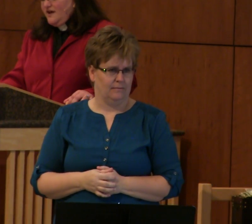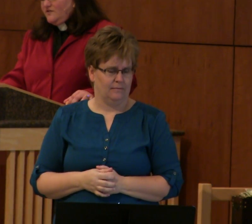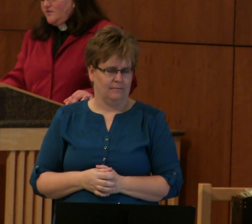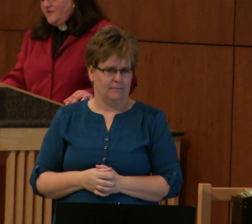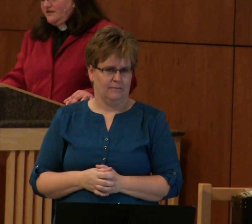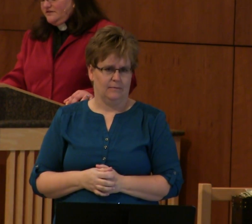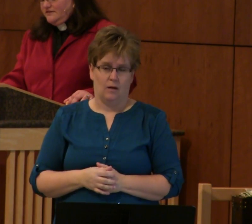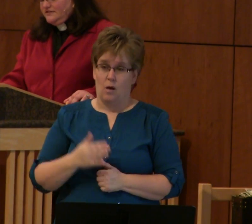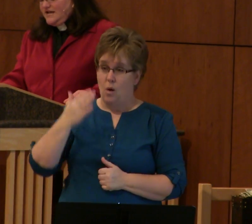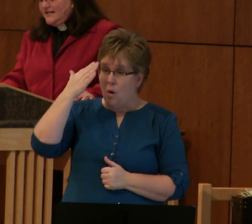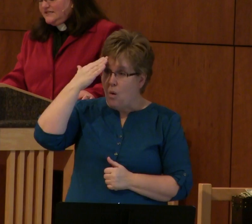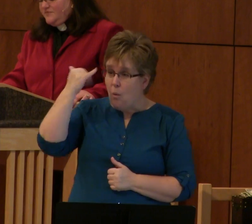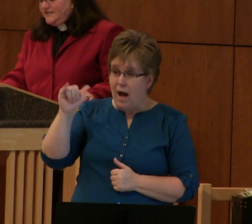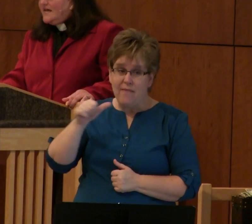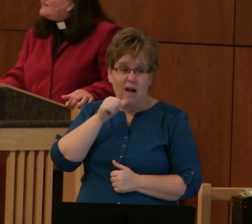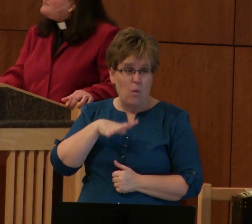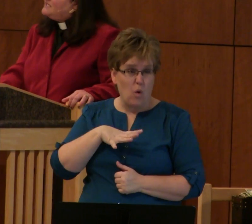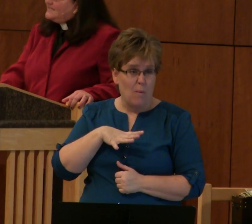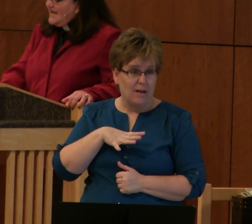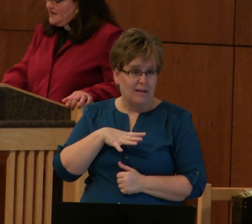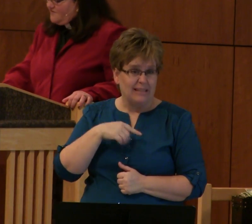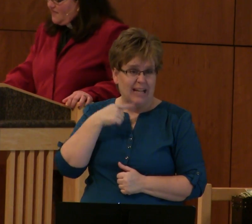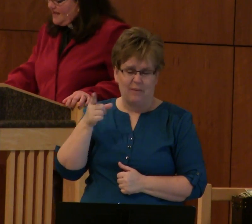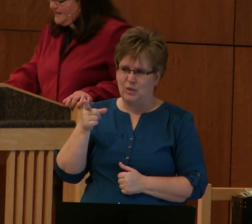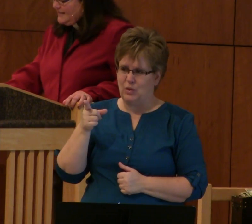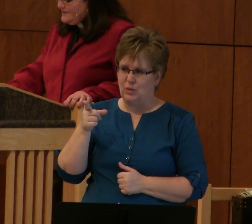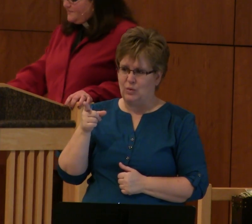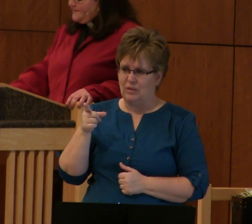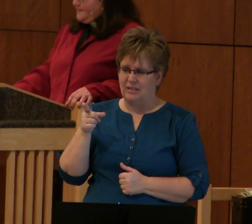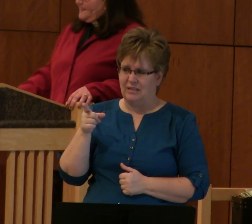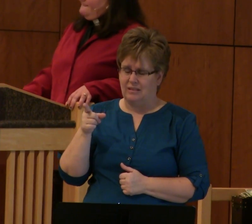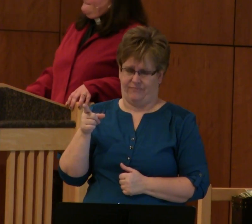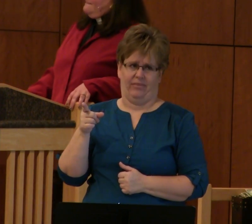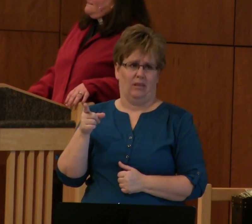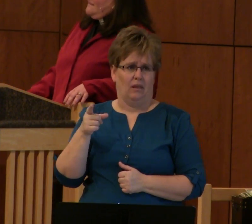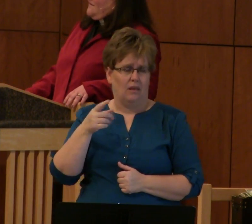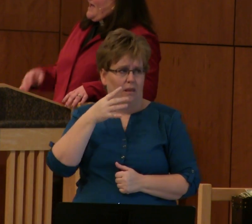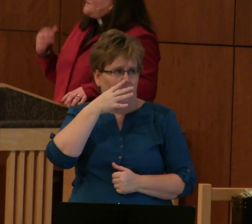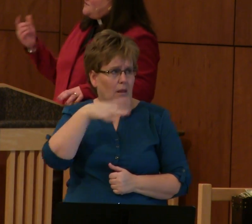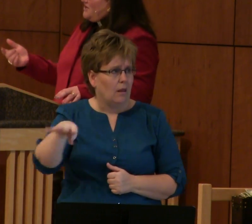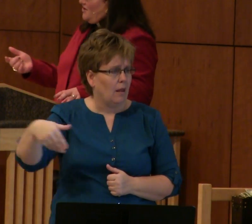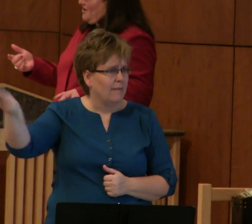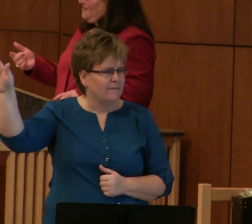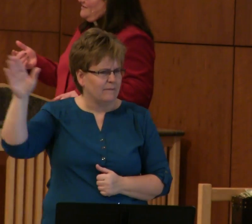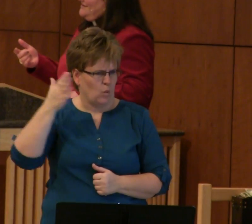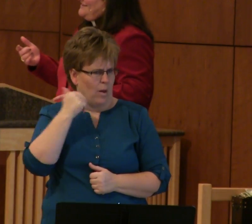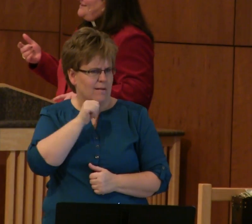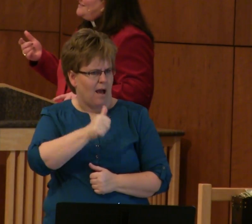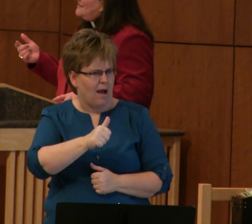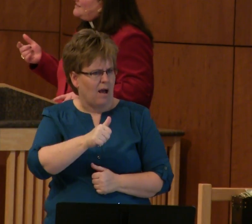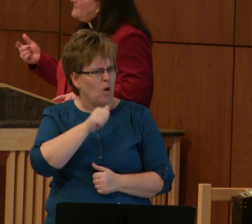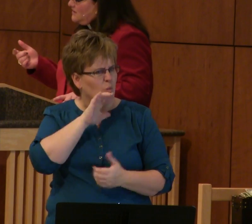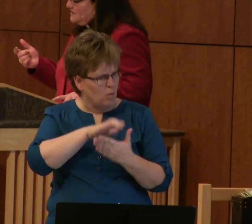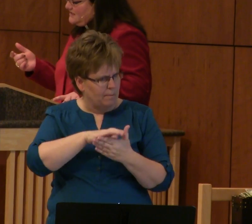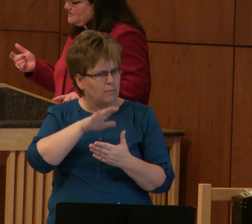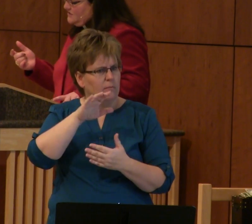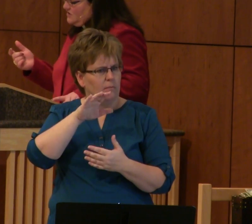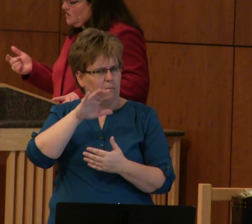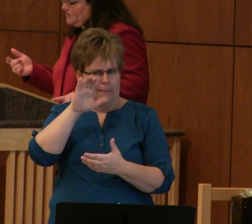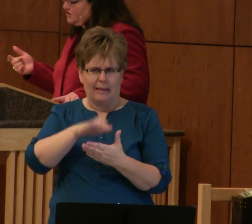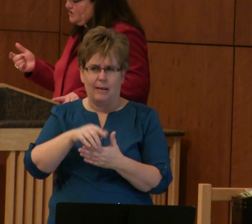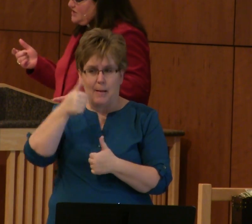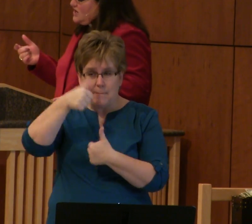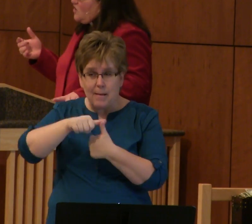As to why the woman did not simply tell him to take a flying leap, we have to recall that the Middle